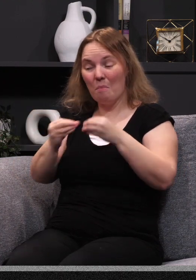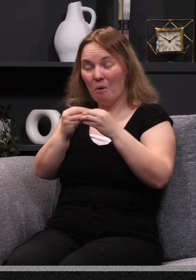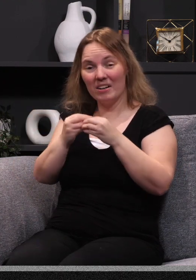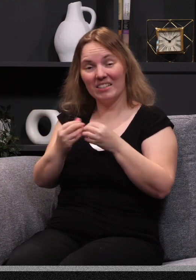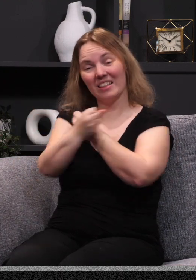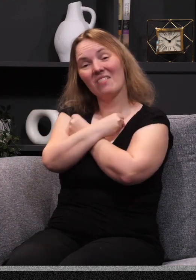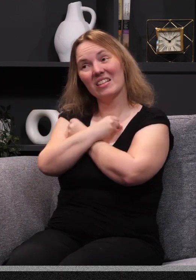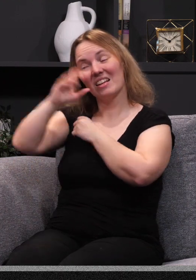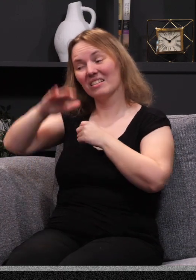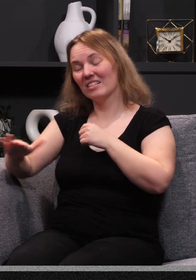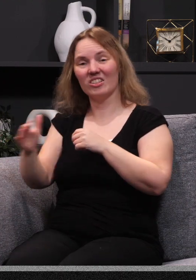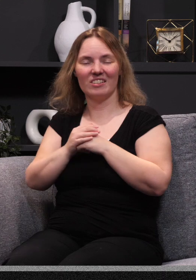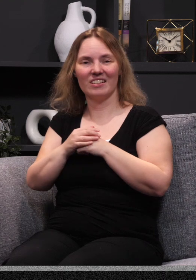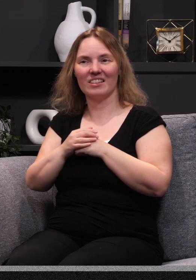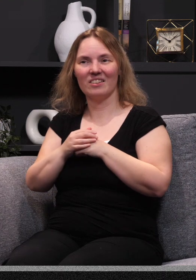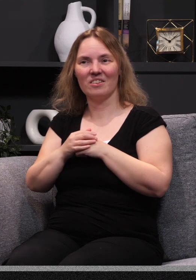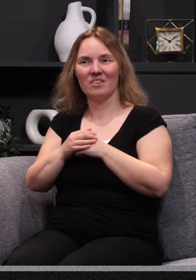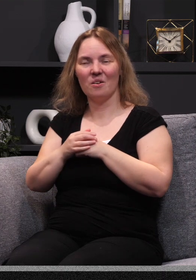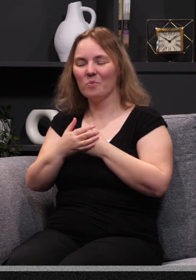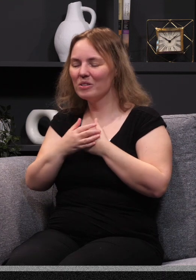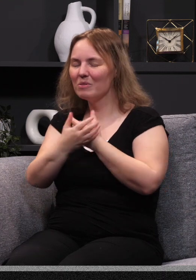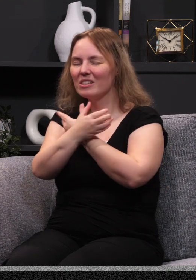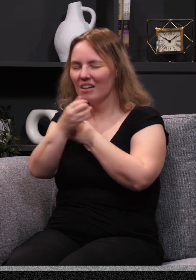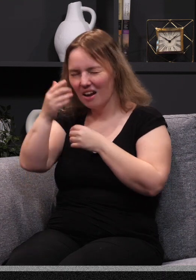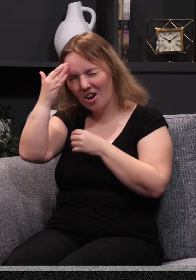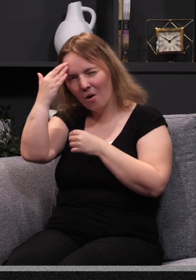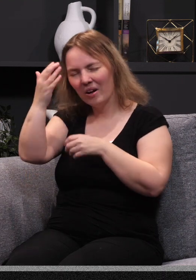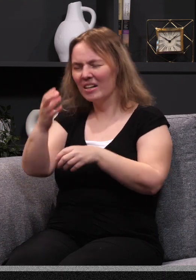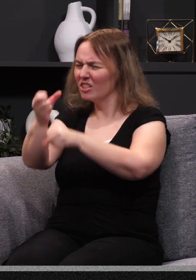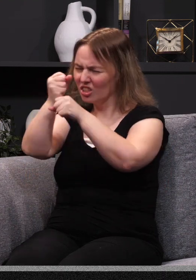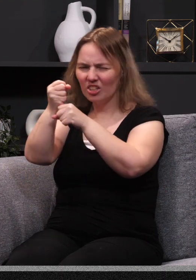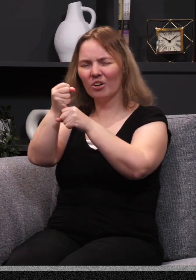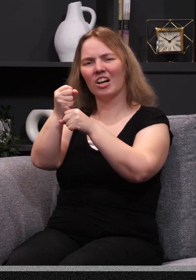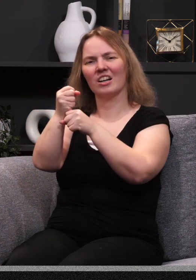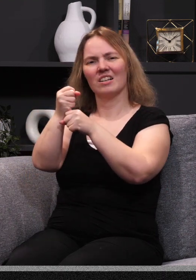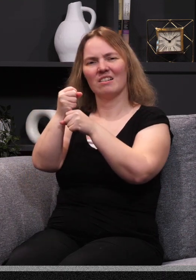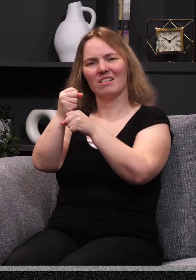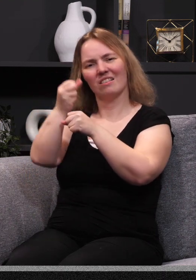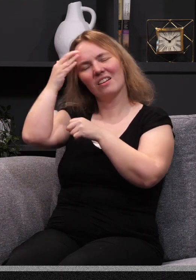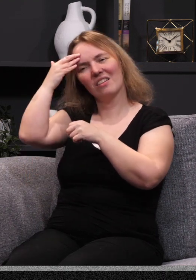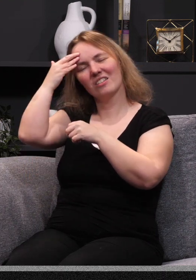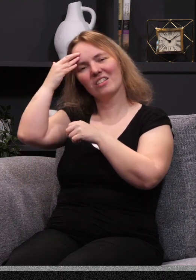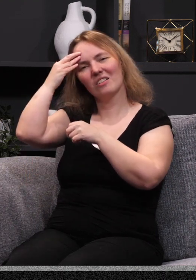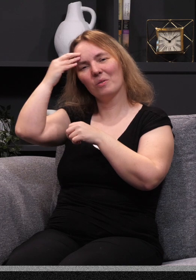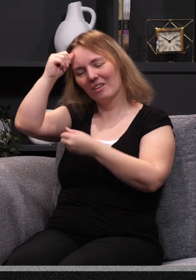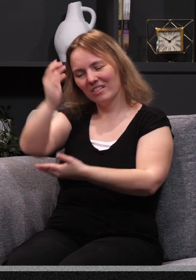think now I love you as you're my children? Not that his love changes, but we ought to be secure in that knowledge that we're now his sons and his daughters.